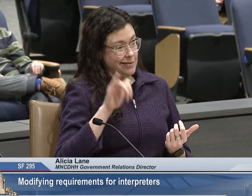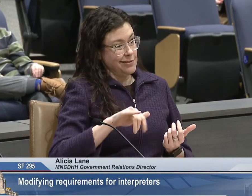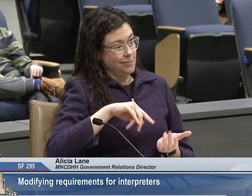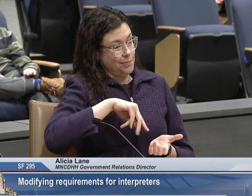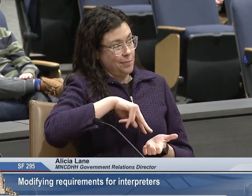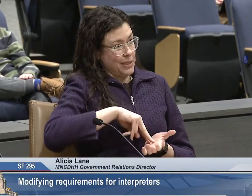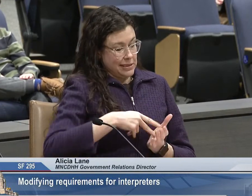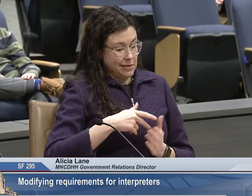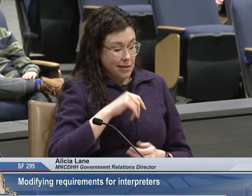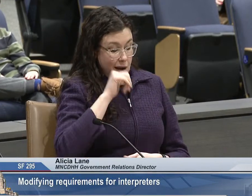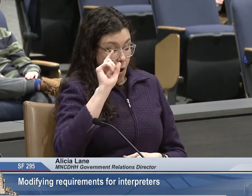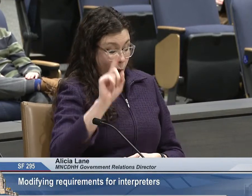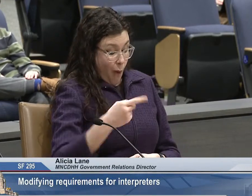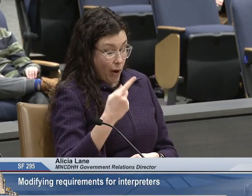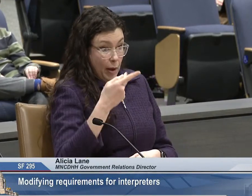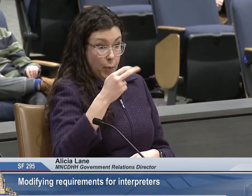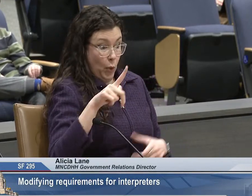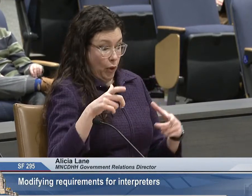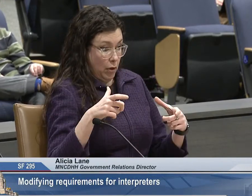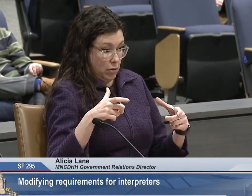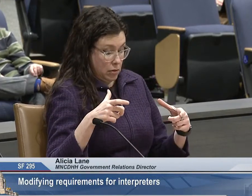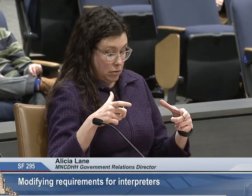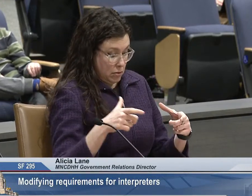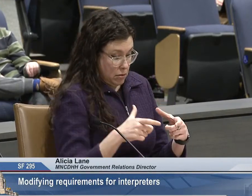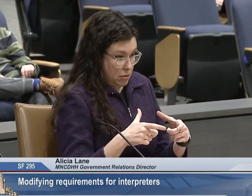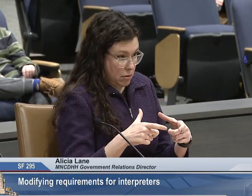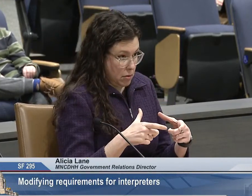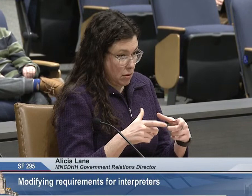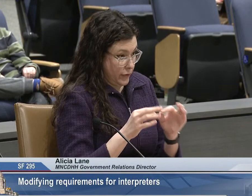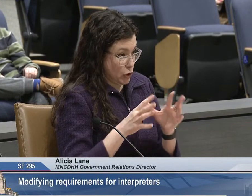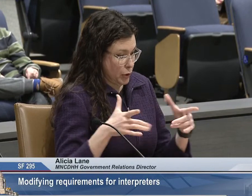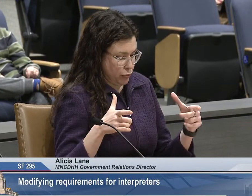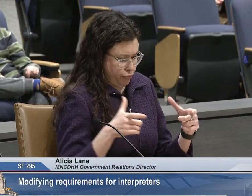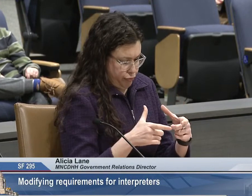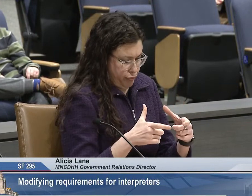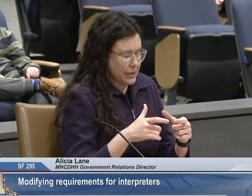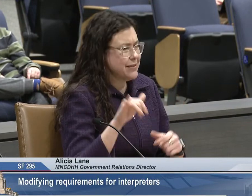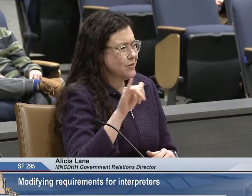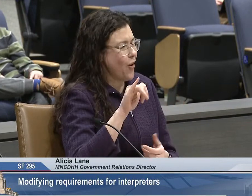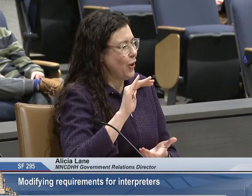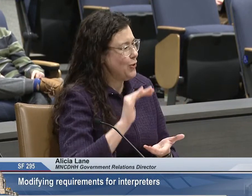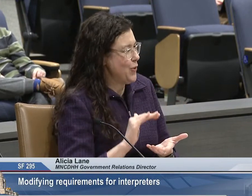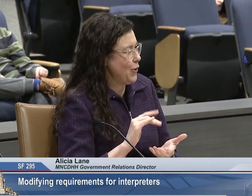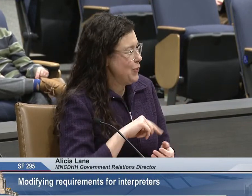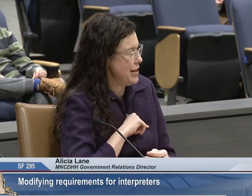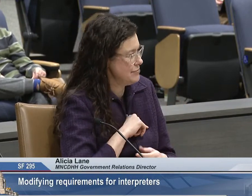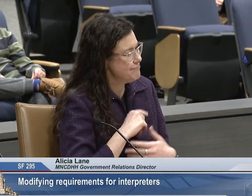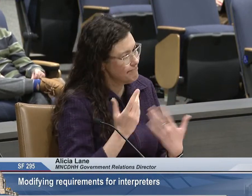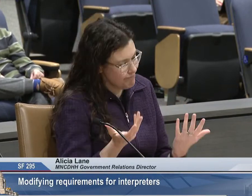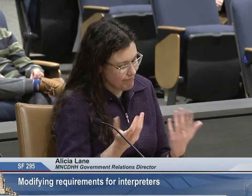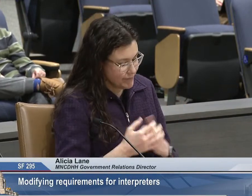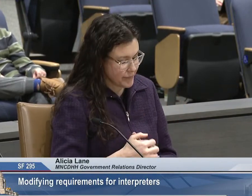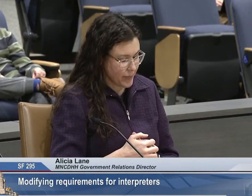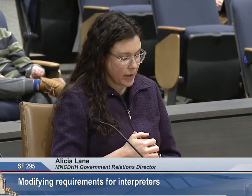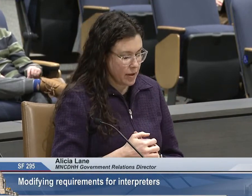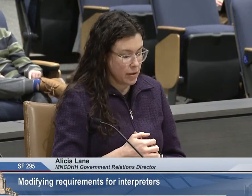And this means not only is the pool of interpreters being smaller, it's also of lower